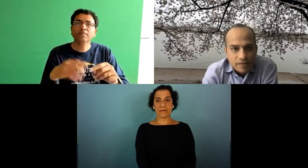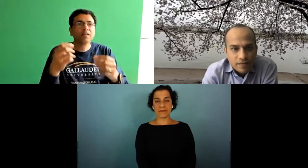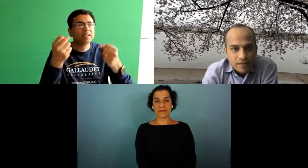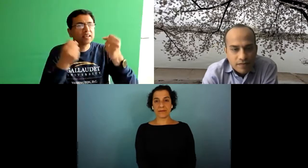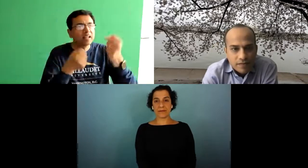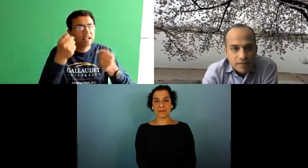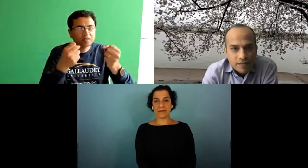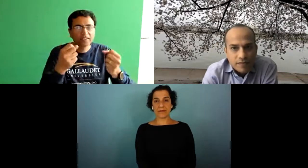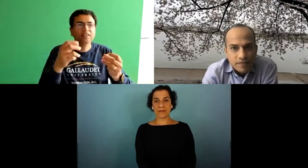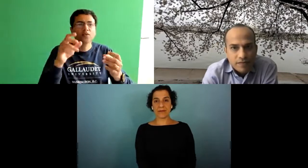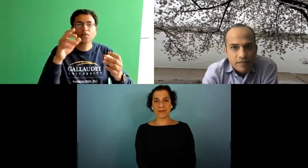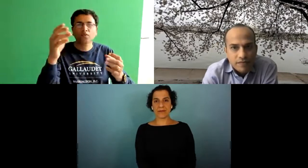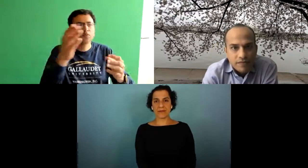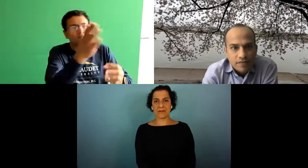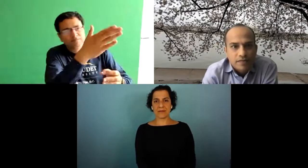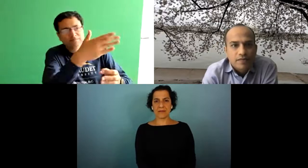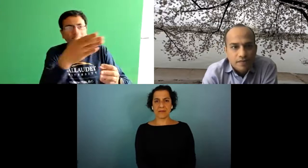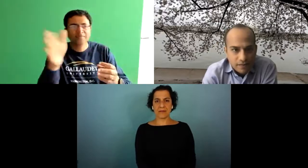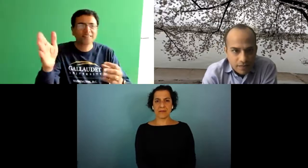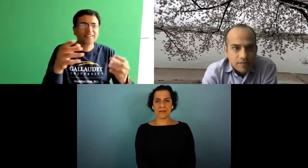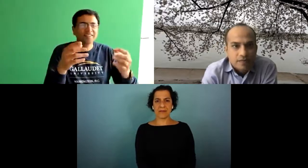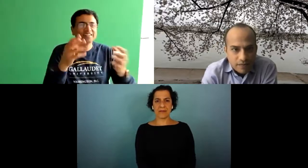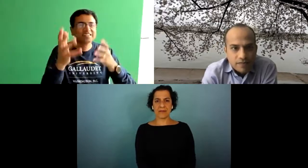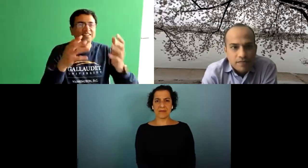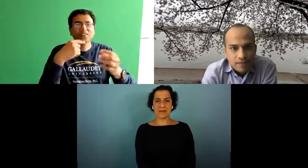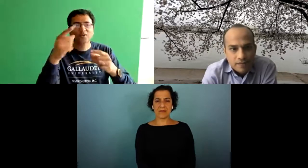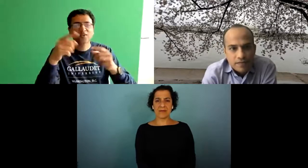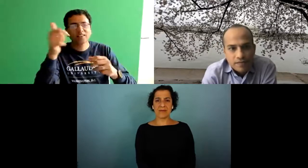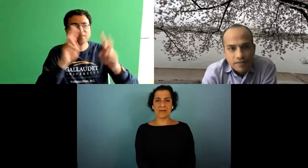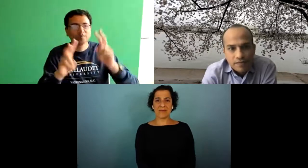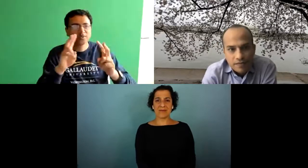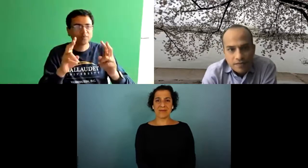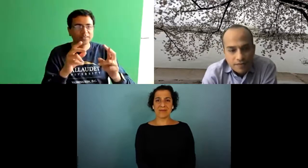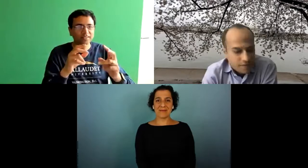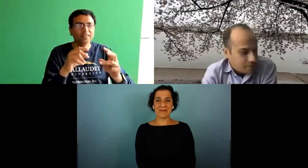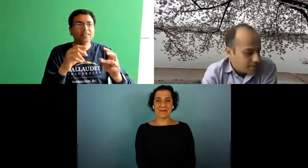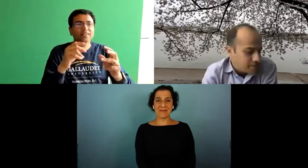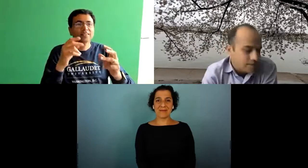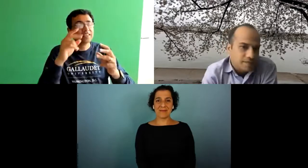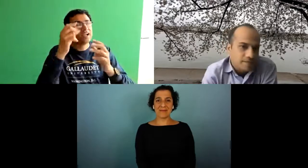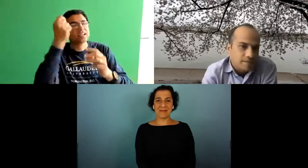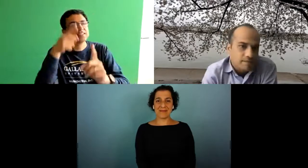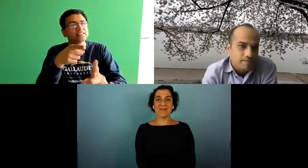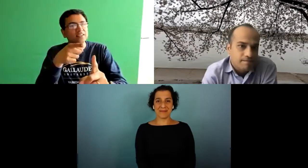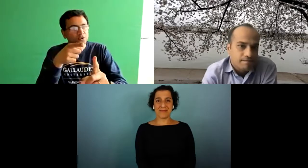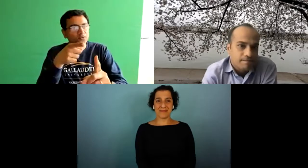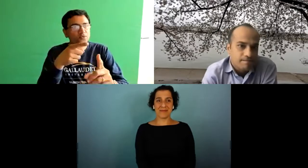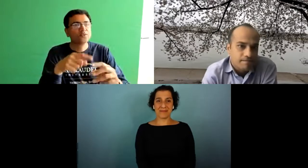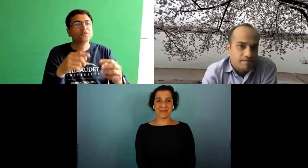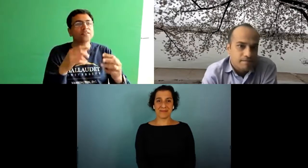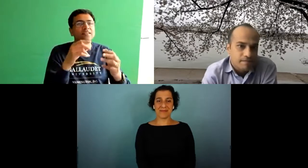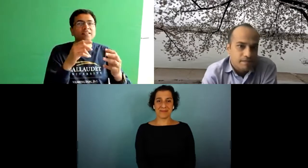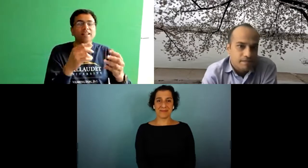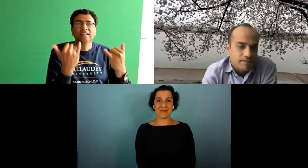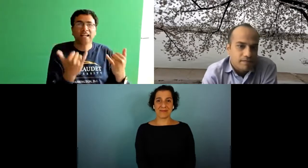that's fully auditory to fully visual i mean think about the way that you communicate with other drivers on the road if you want to change